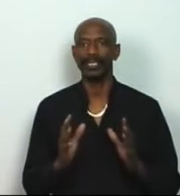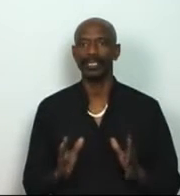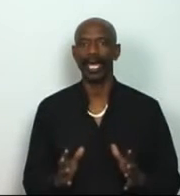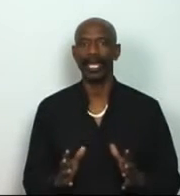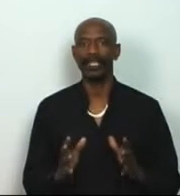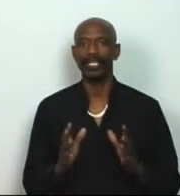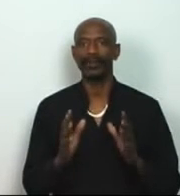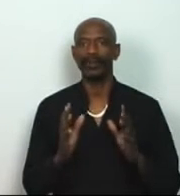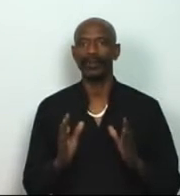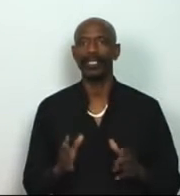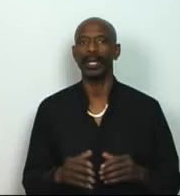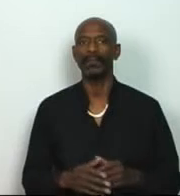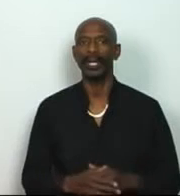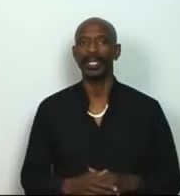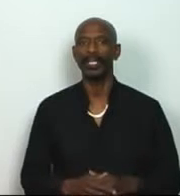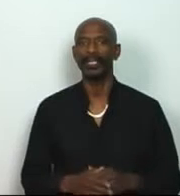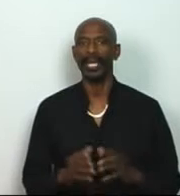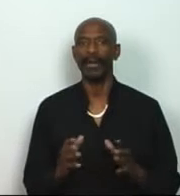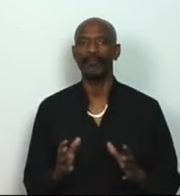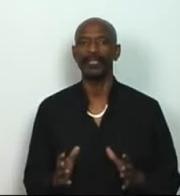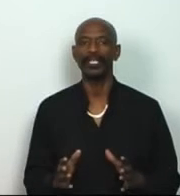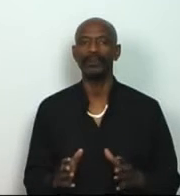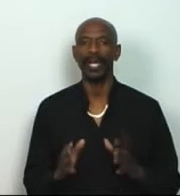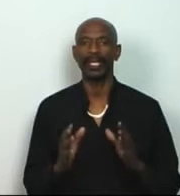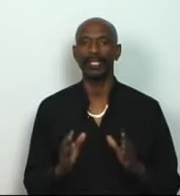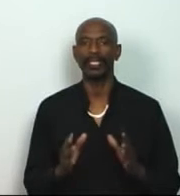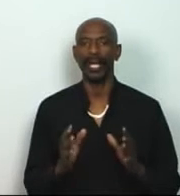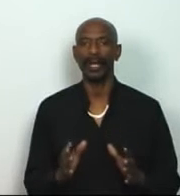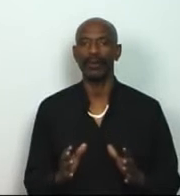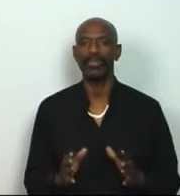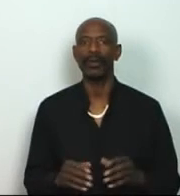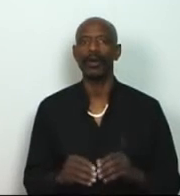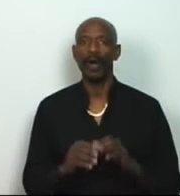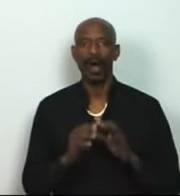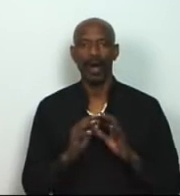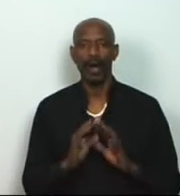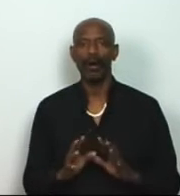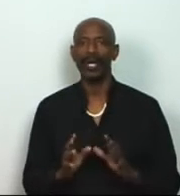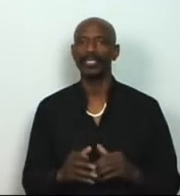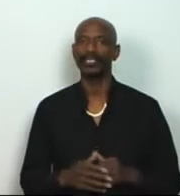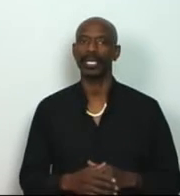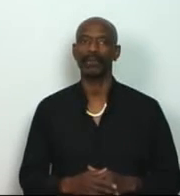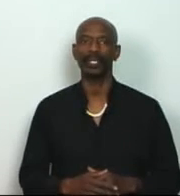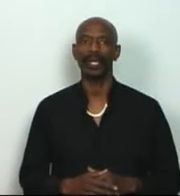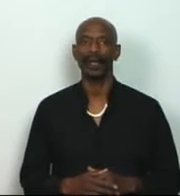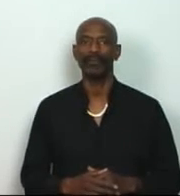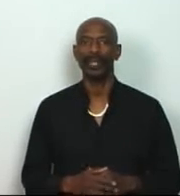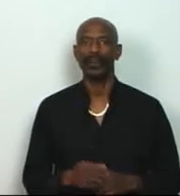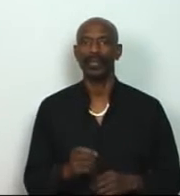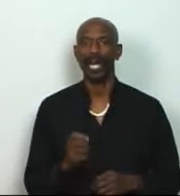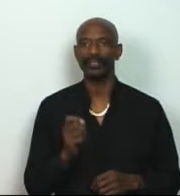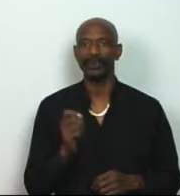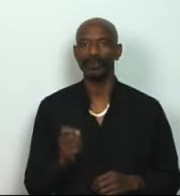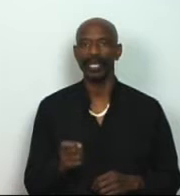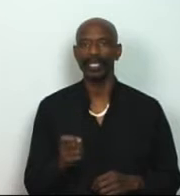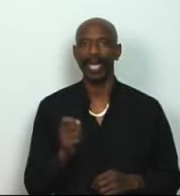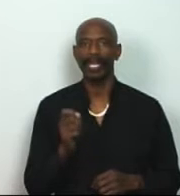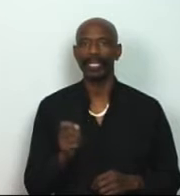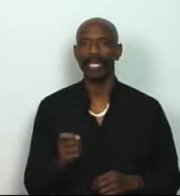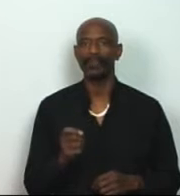designed to give you plenty of money, time freedom, and good health all at the same time without spending a lot of